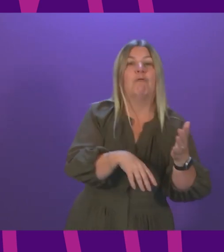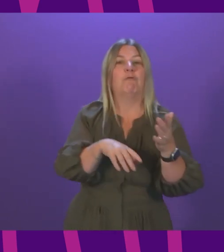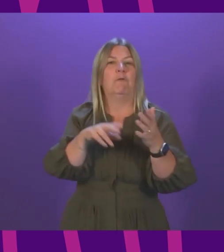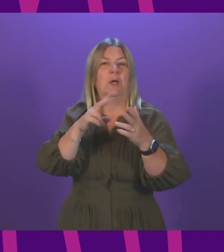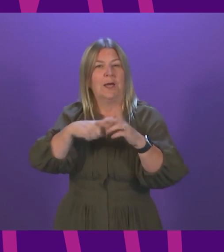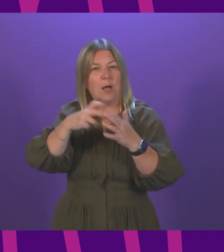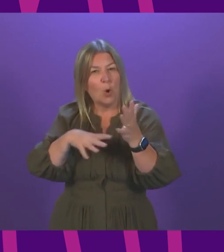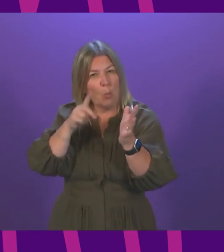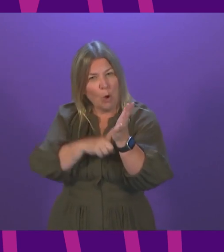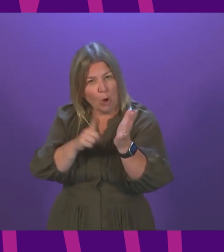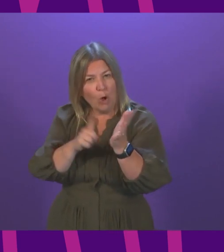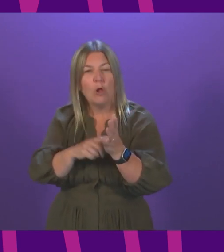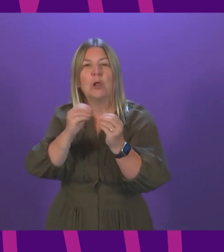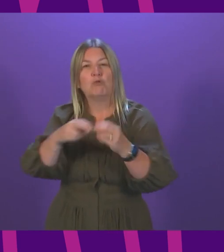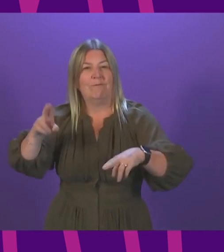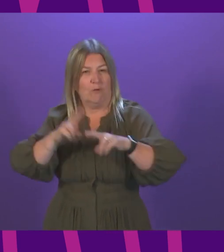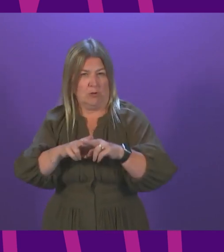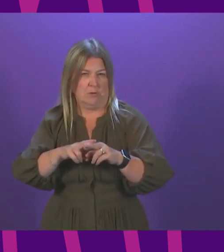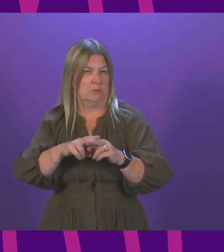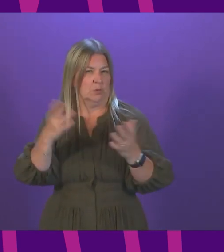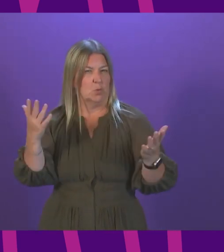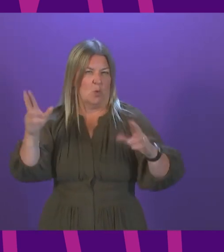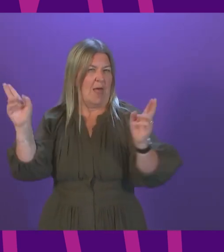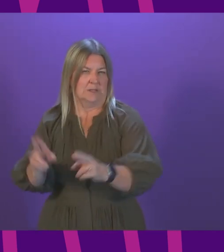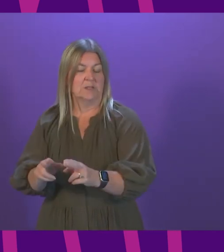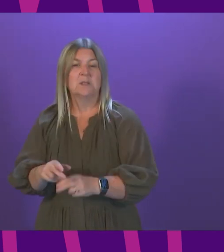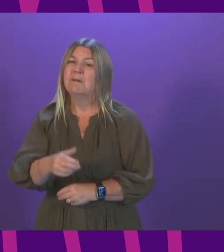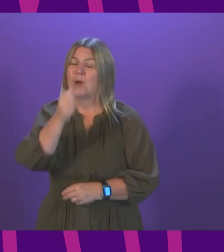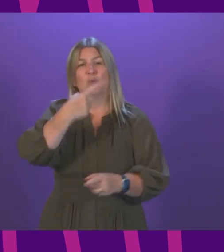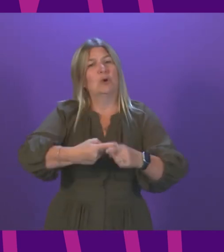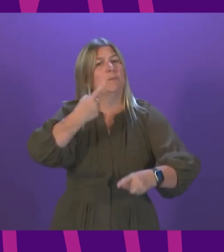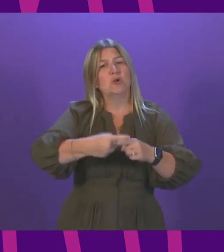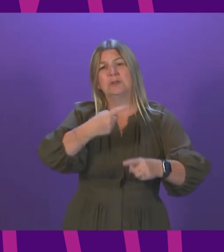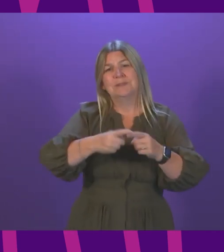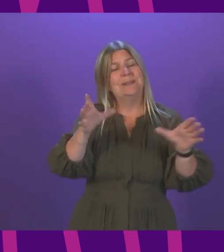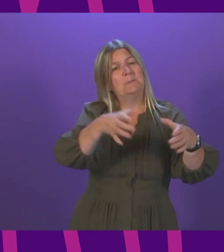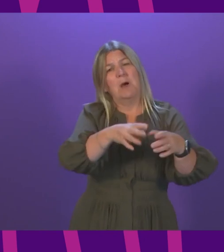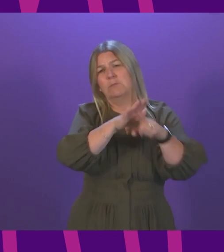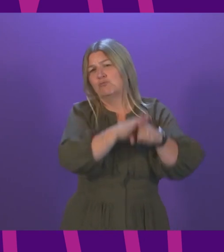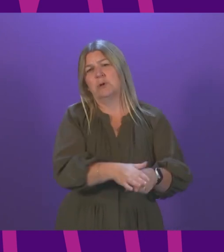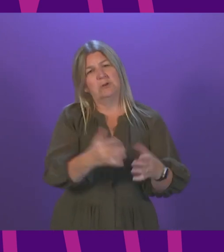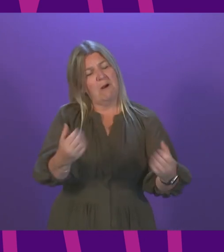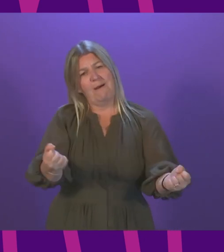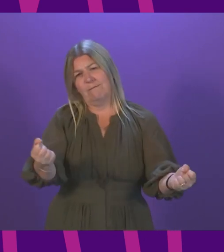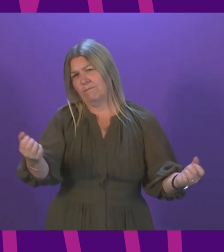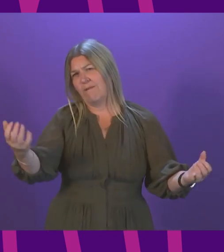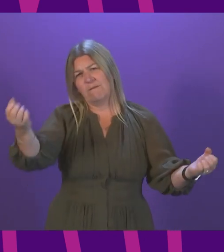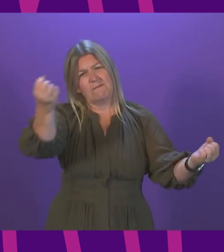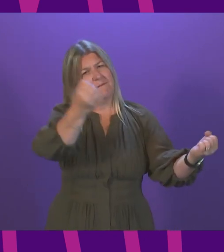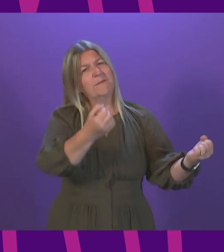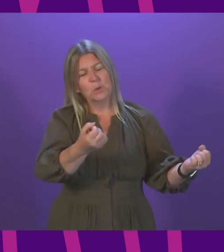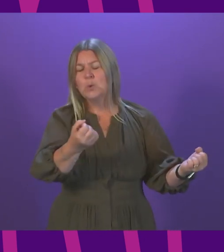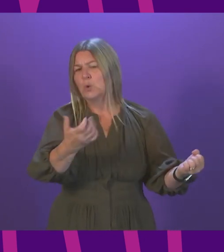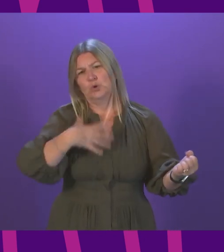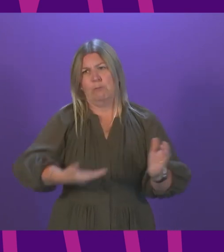We know that our emergency departments are also under significant pressure. That is why we need to ensure we are not just creating further problems